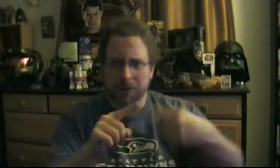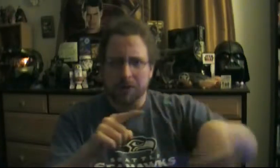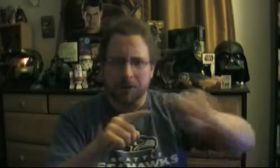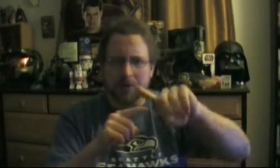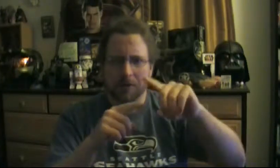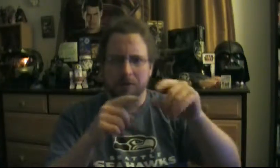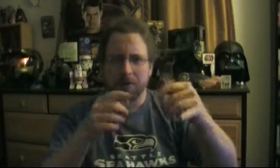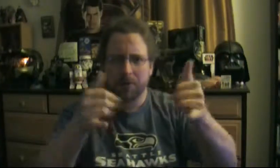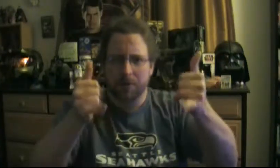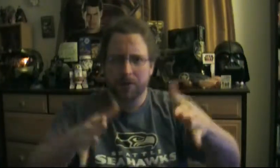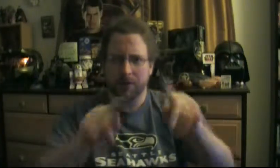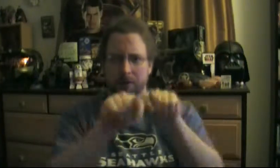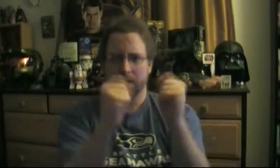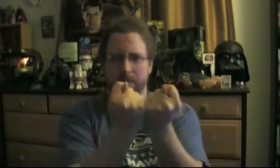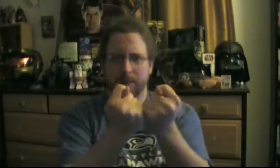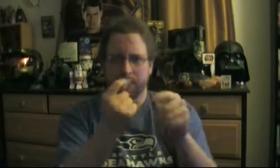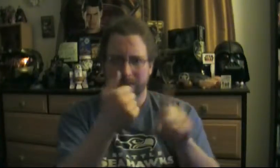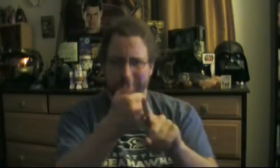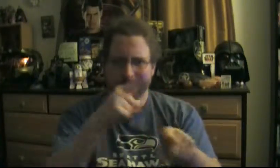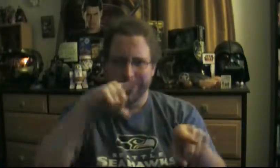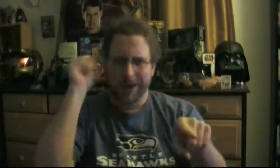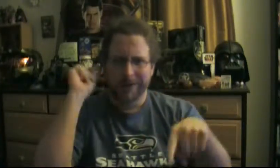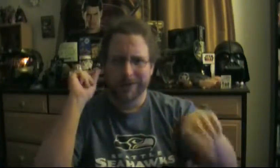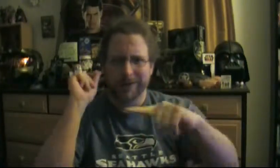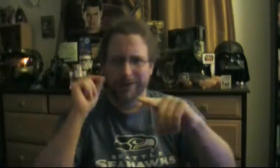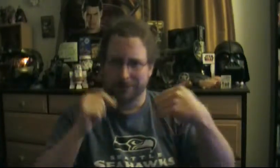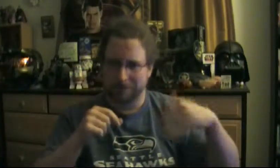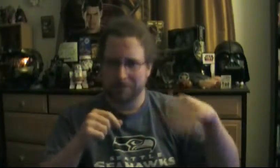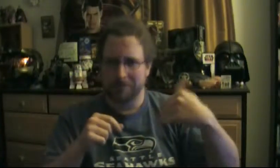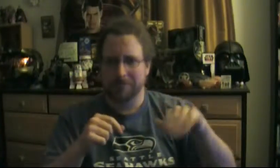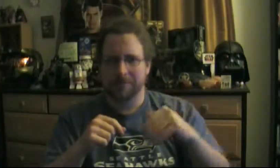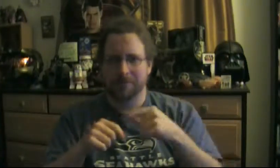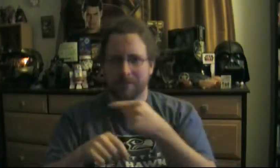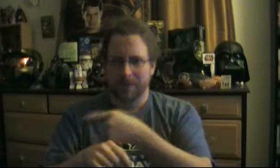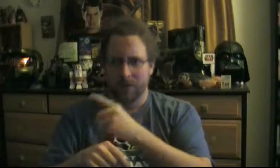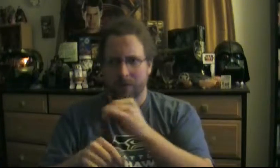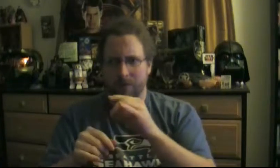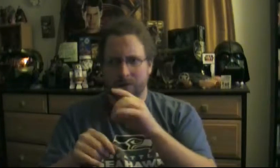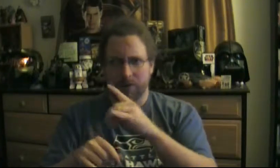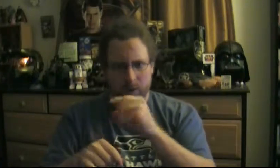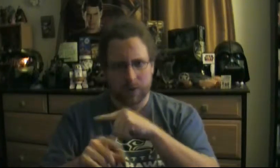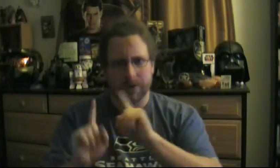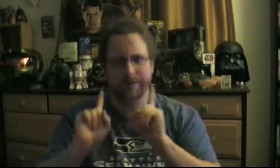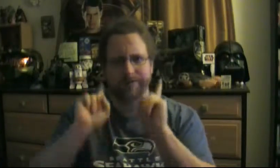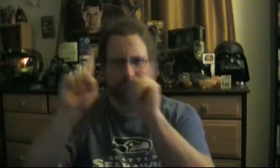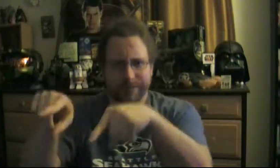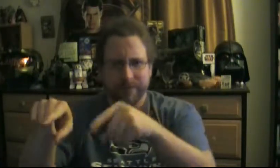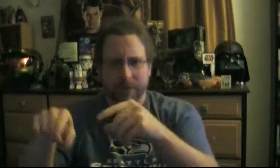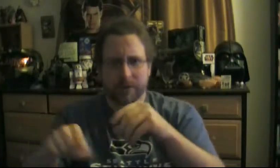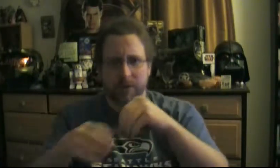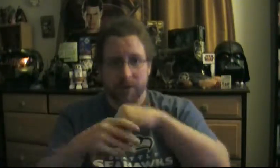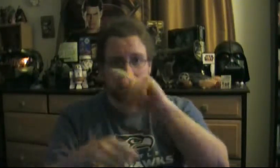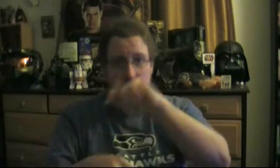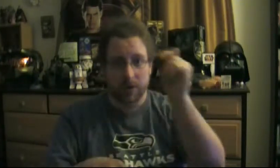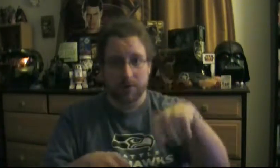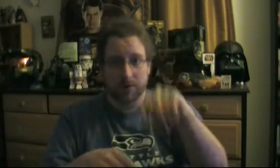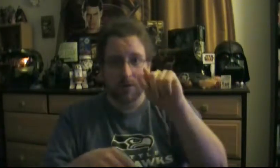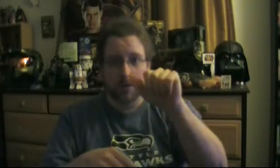only place where you'll find such an amazing Le'Veon selection with styles you will find anywhere else. Le'Veon,